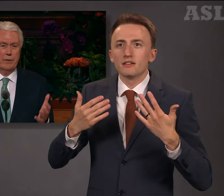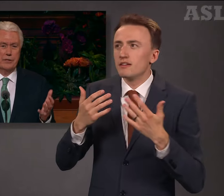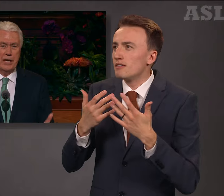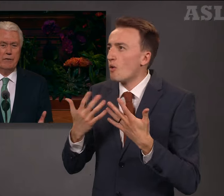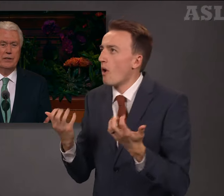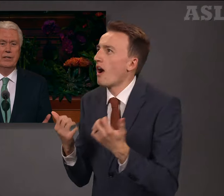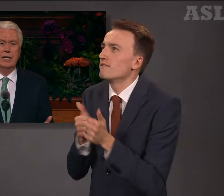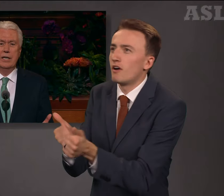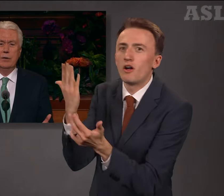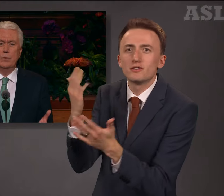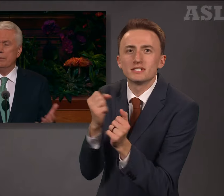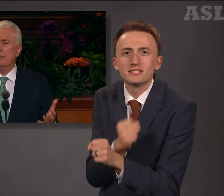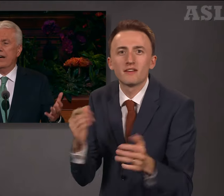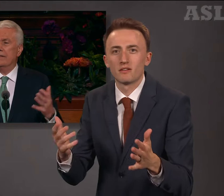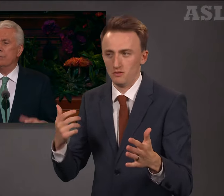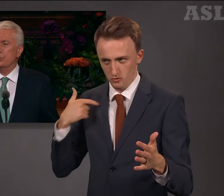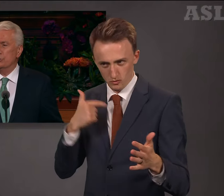the Savior, we will find them too.